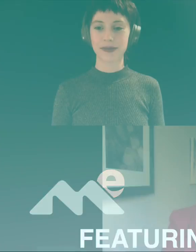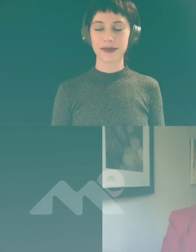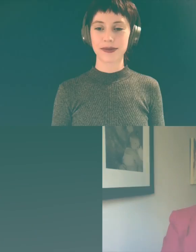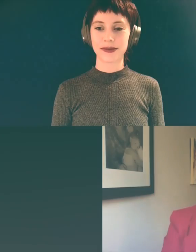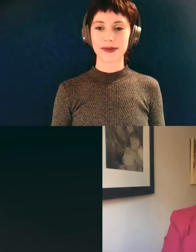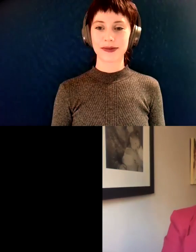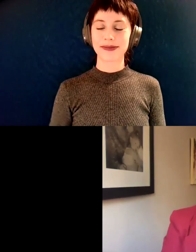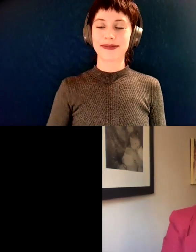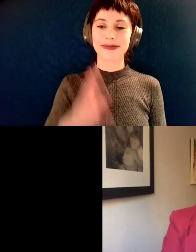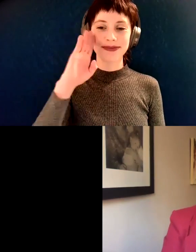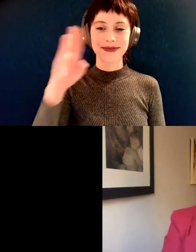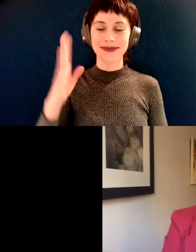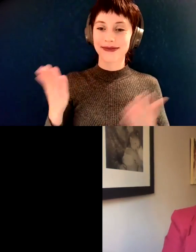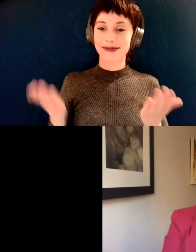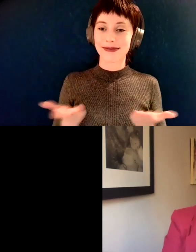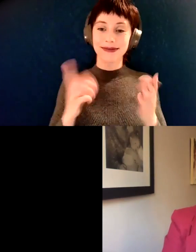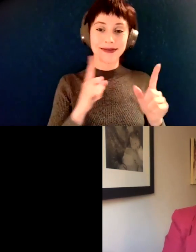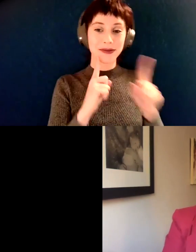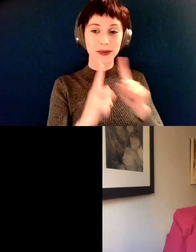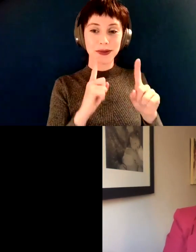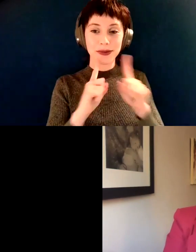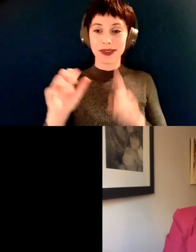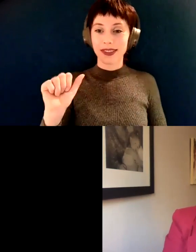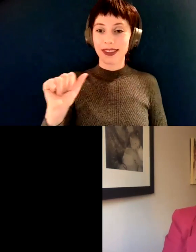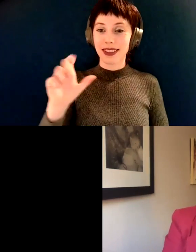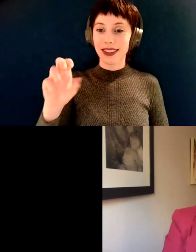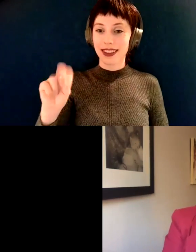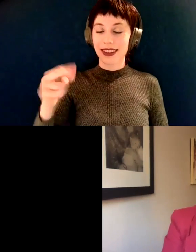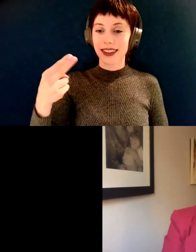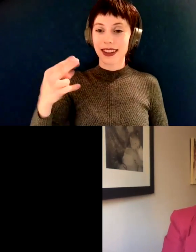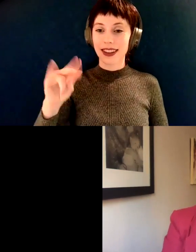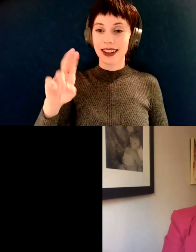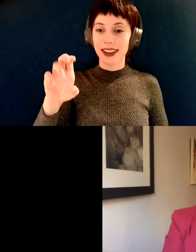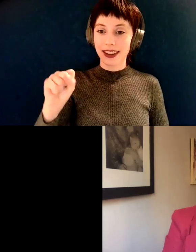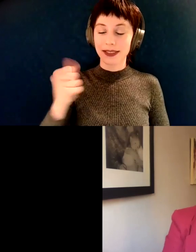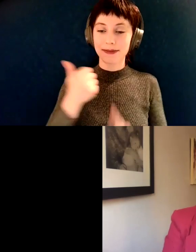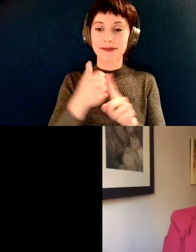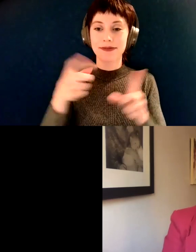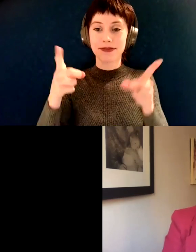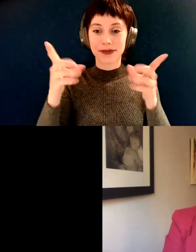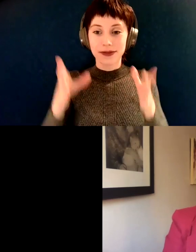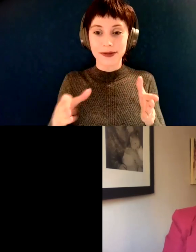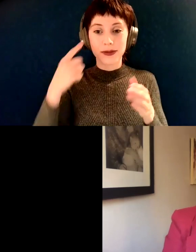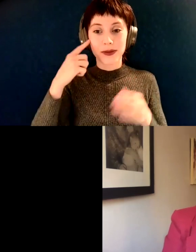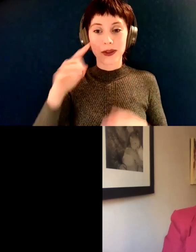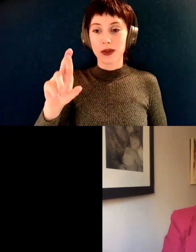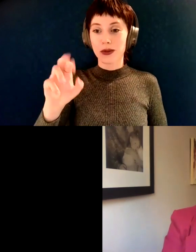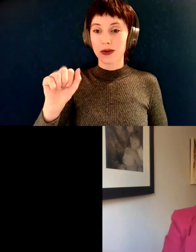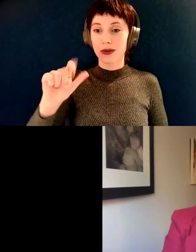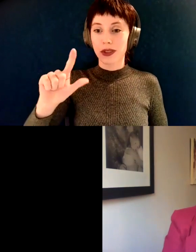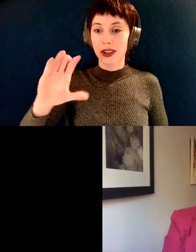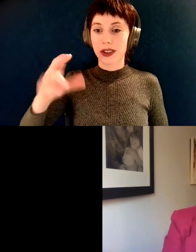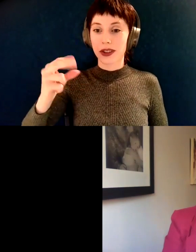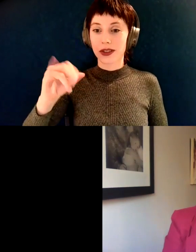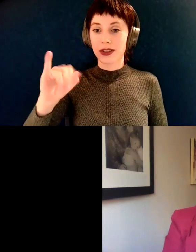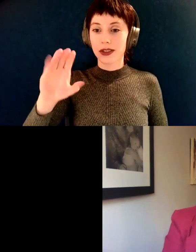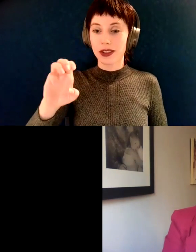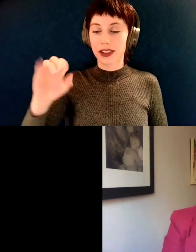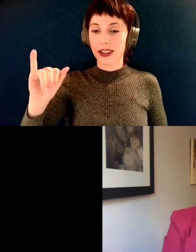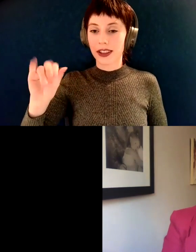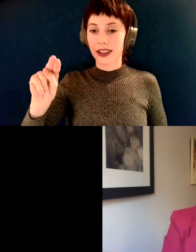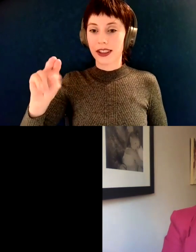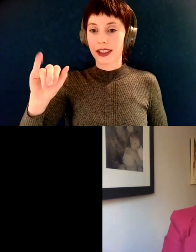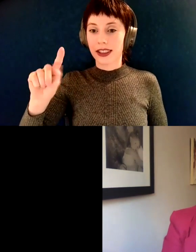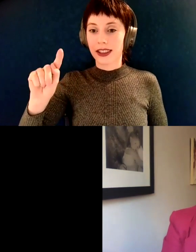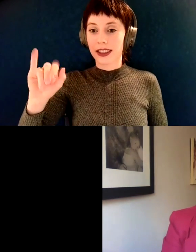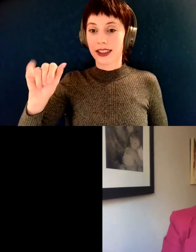With us today is Alan Hines, the Real Choice Initiative director and project manager, and Nico Serra, who is the